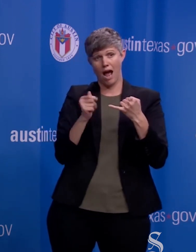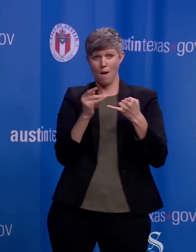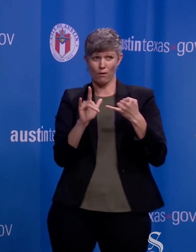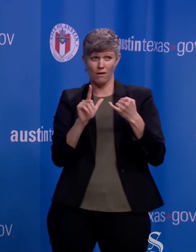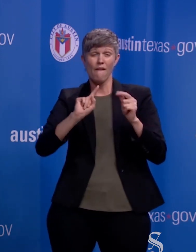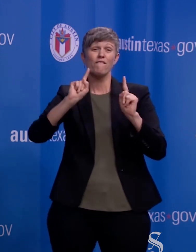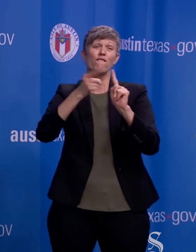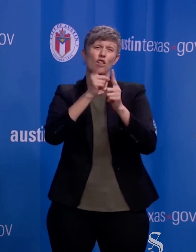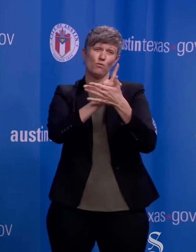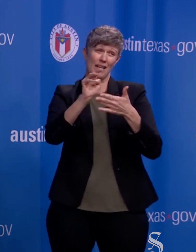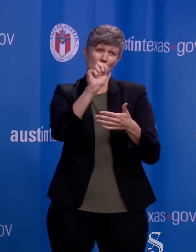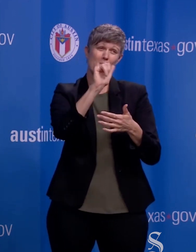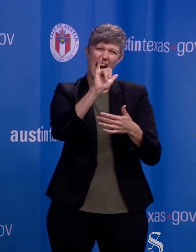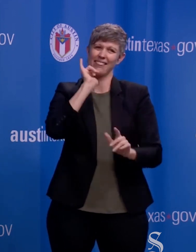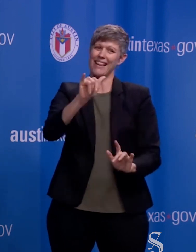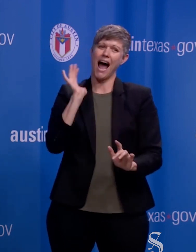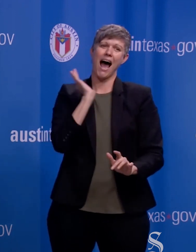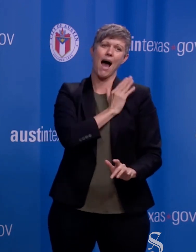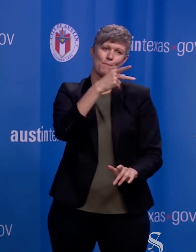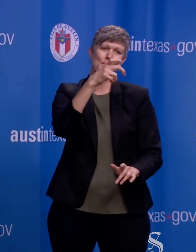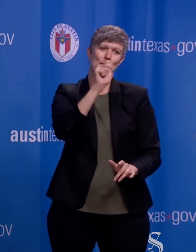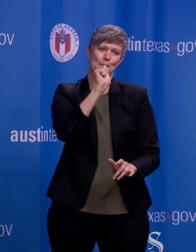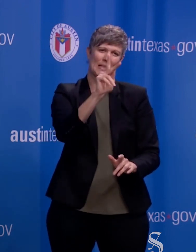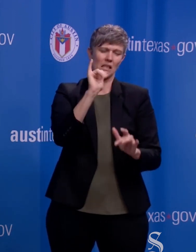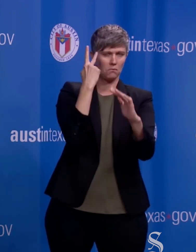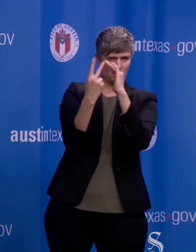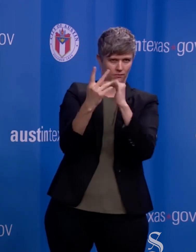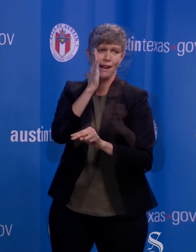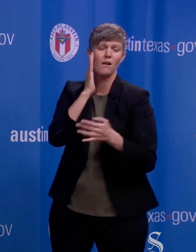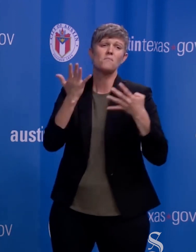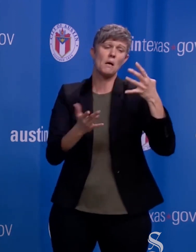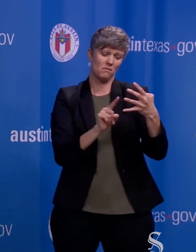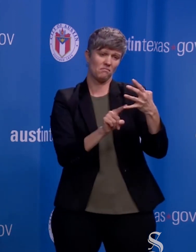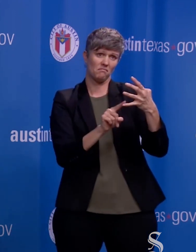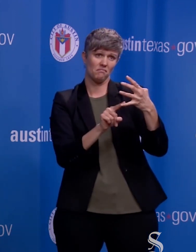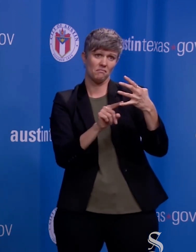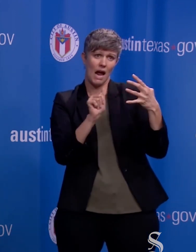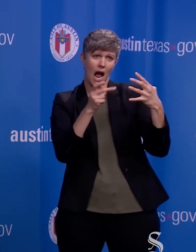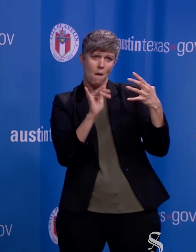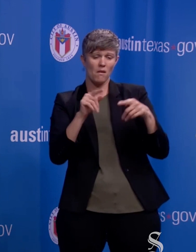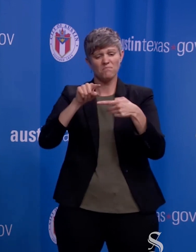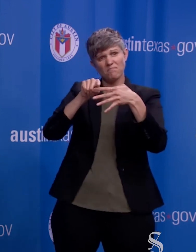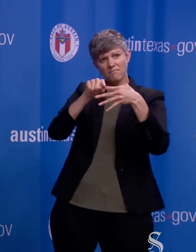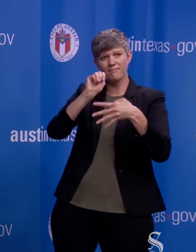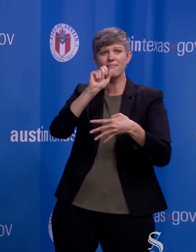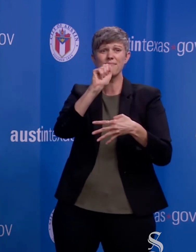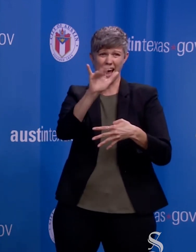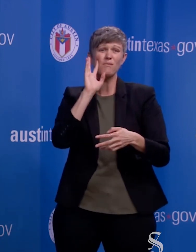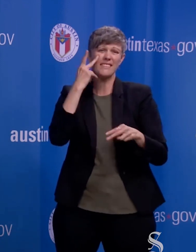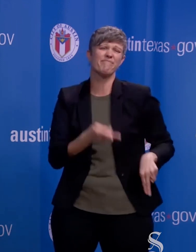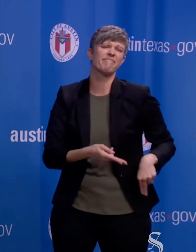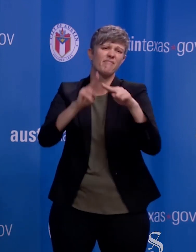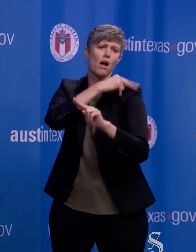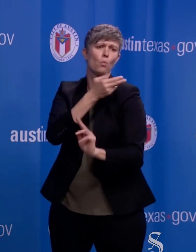peak itself probably won't be until May going into June. But if we can do better. If we